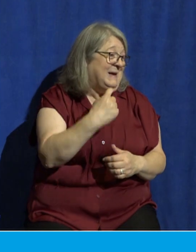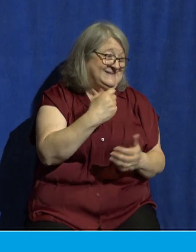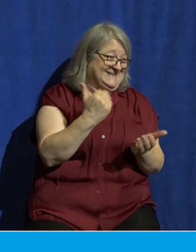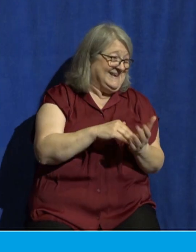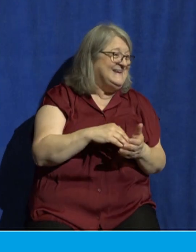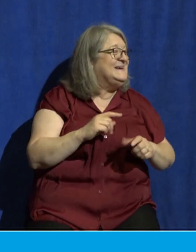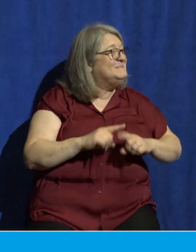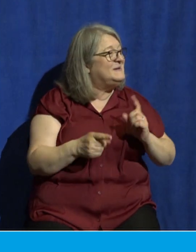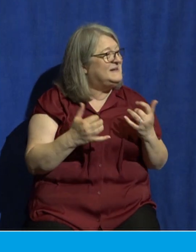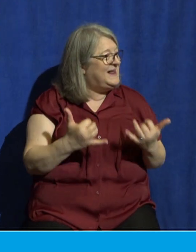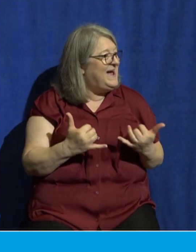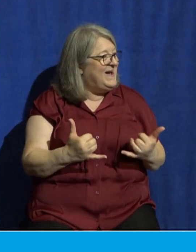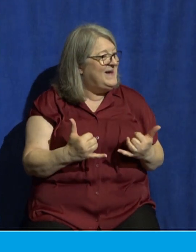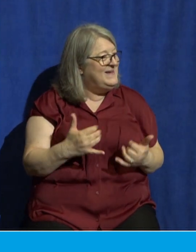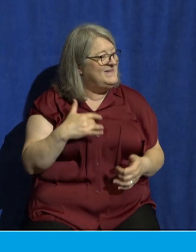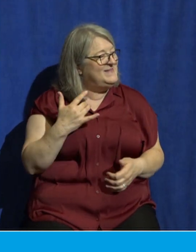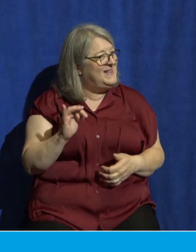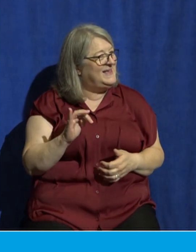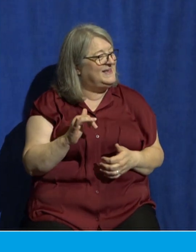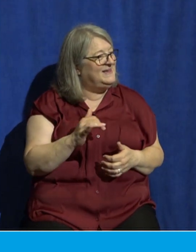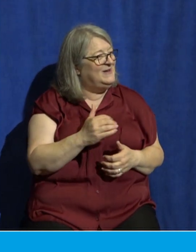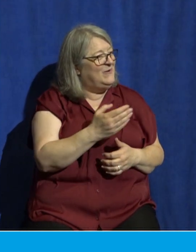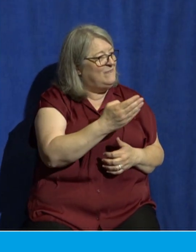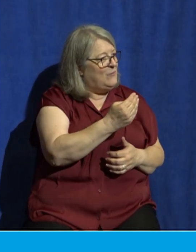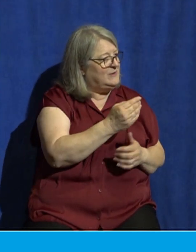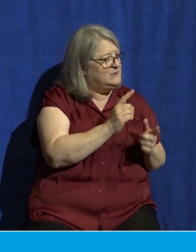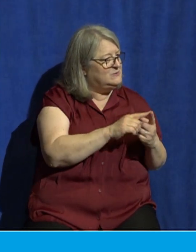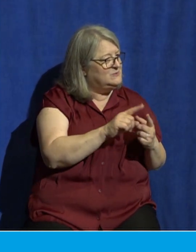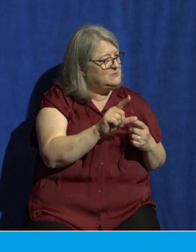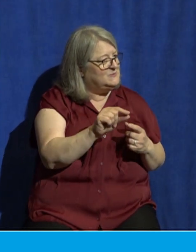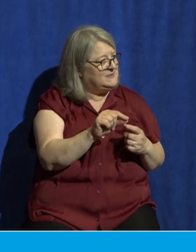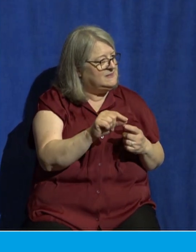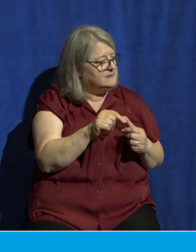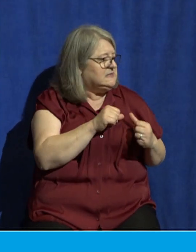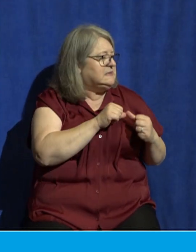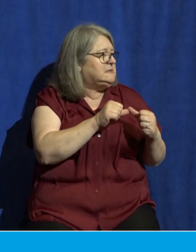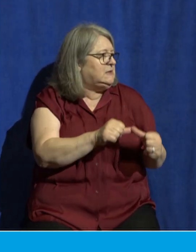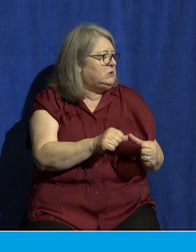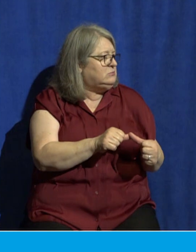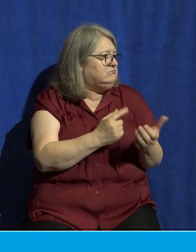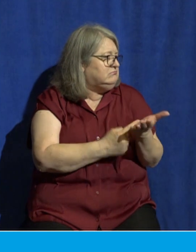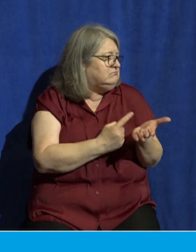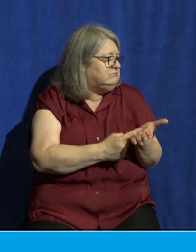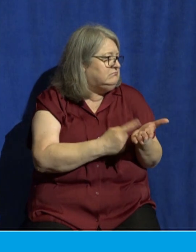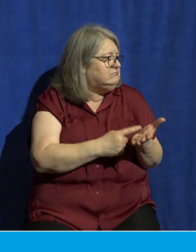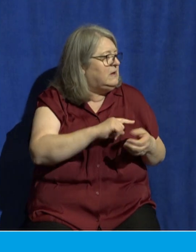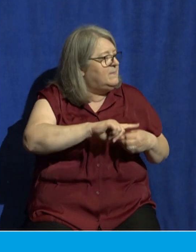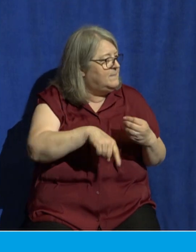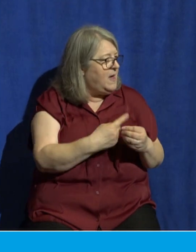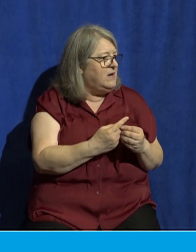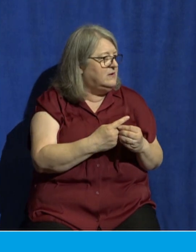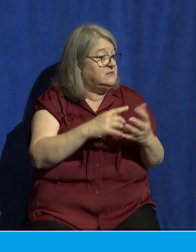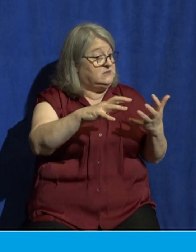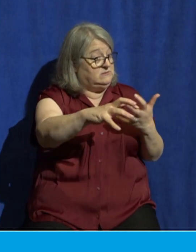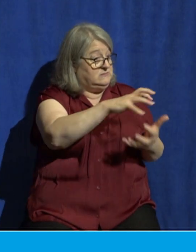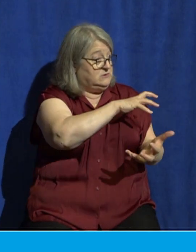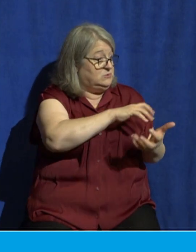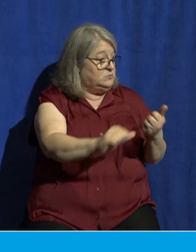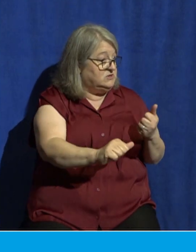what Jesus is talking about in verses 14 to 20, he's continuing his train of thought. He's still talking about the destruction of the temple.